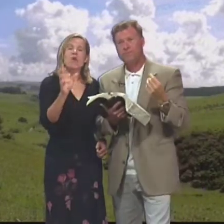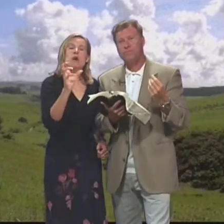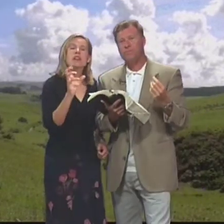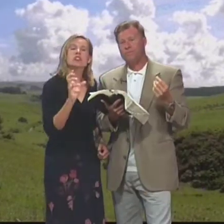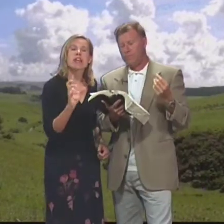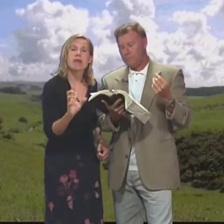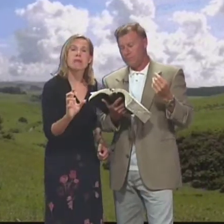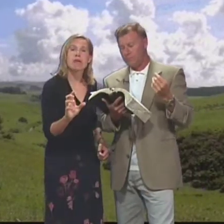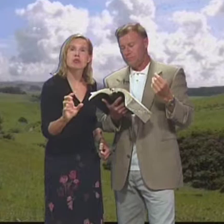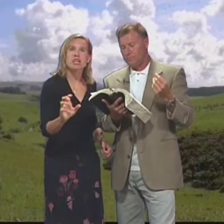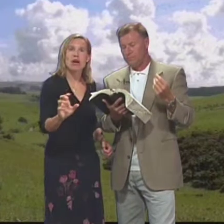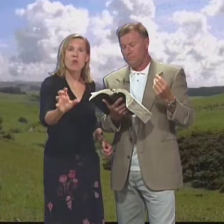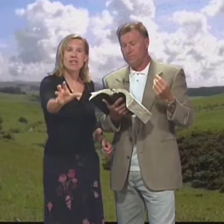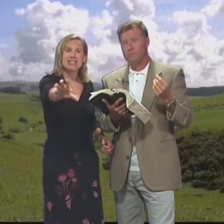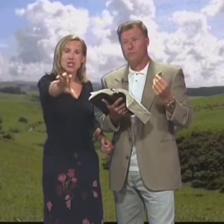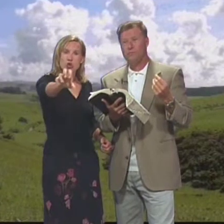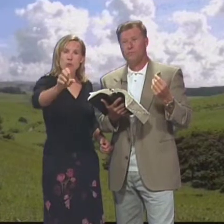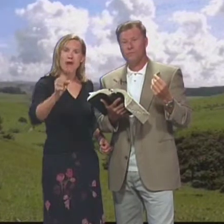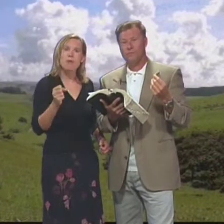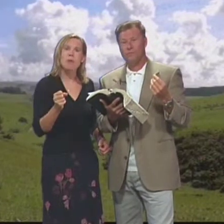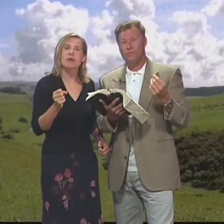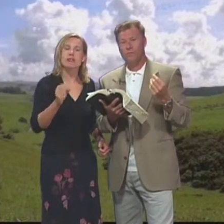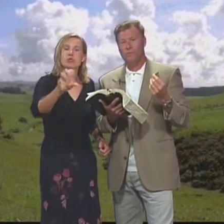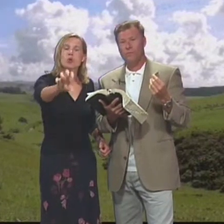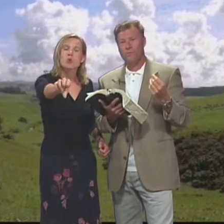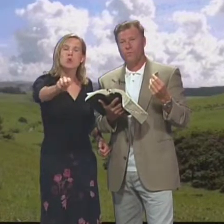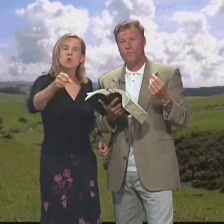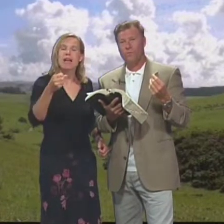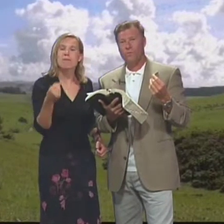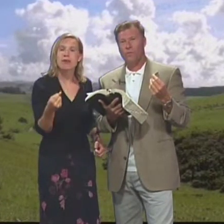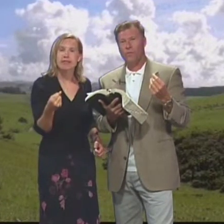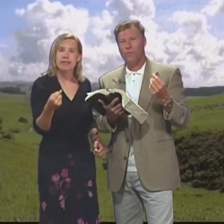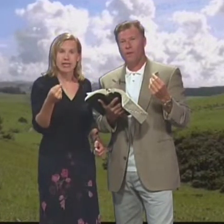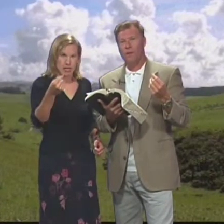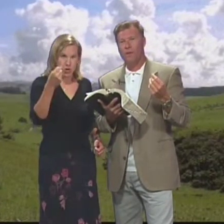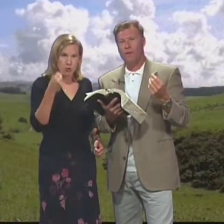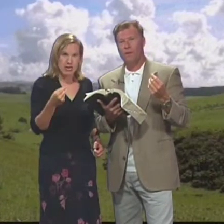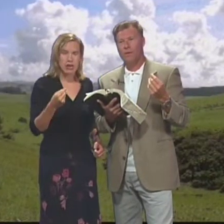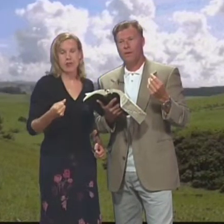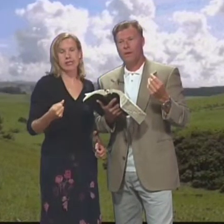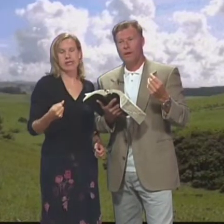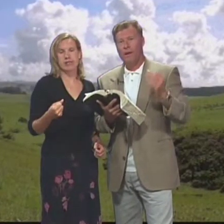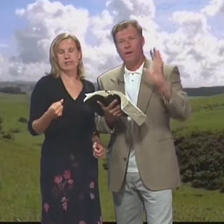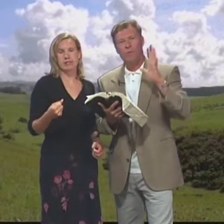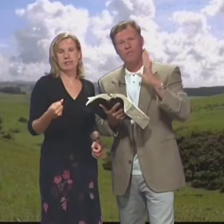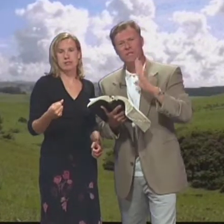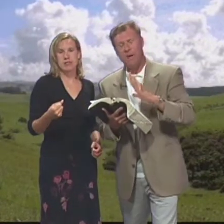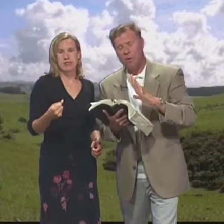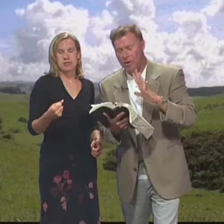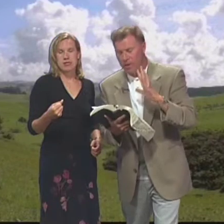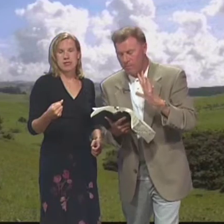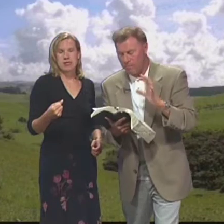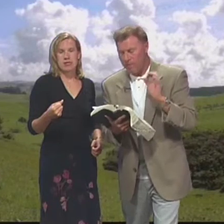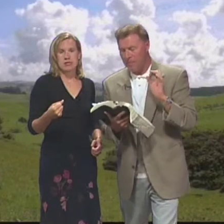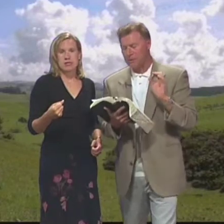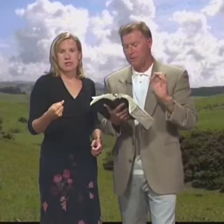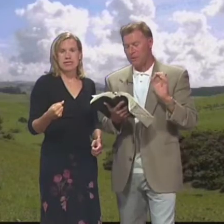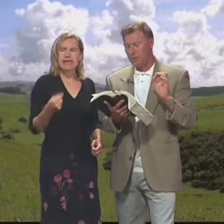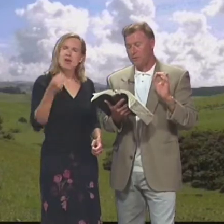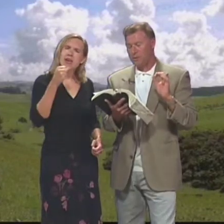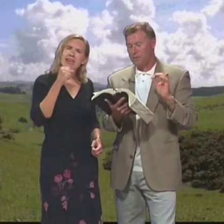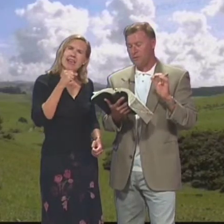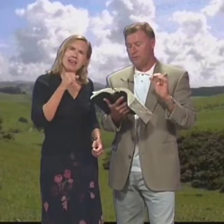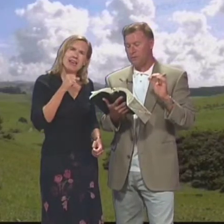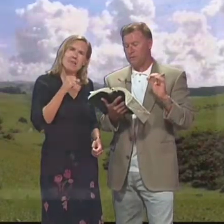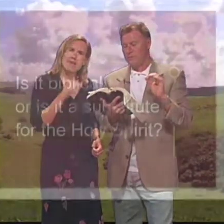A las cuales nos adaptamos A las cuales tomamos Porque son culturalmente Como las nuestras And we must examine Are they biblical